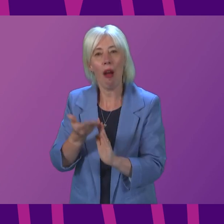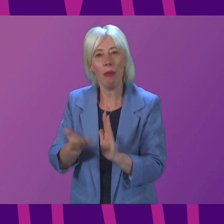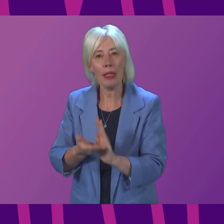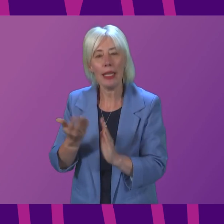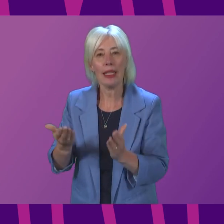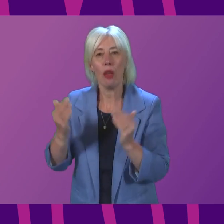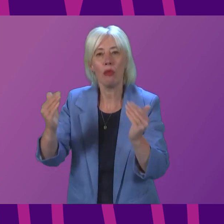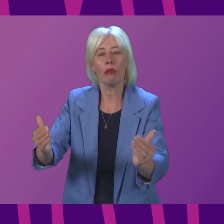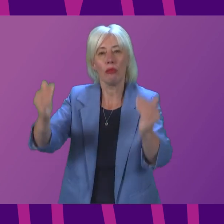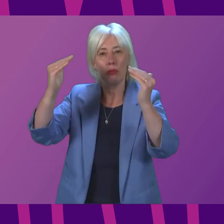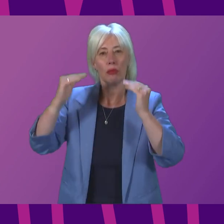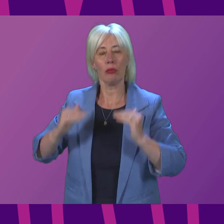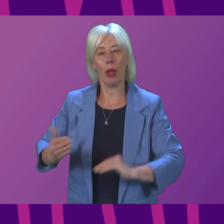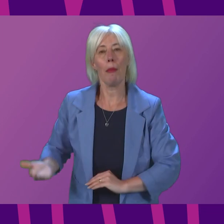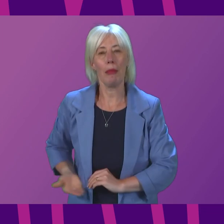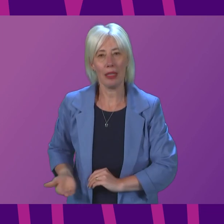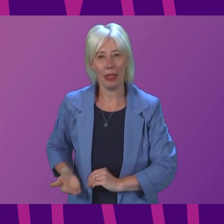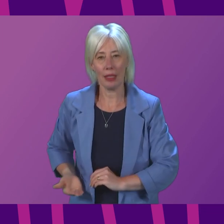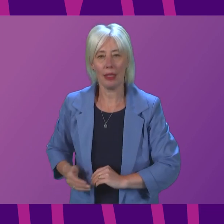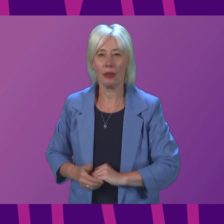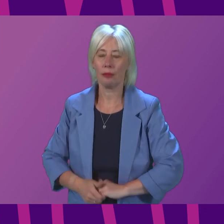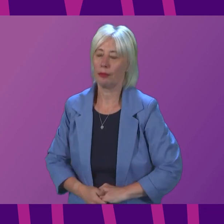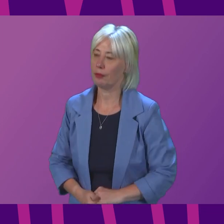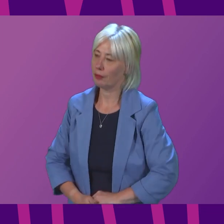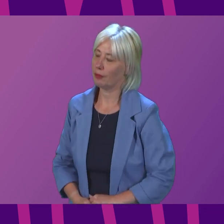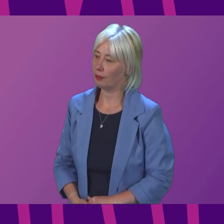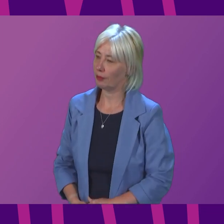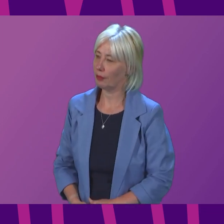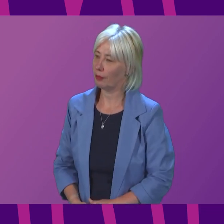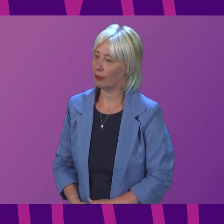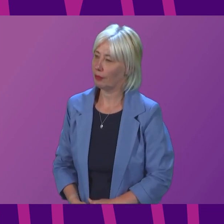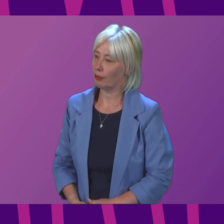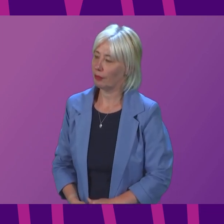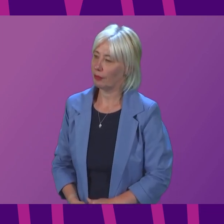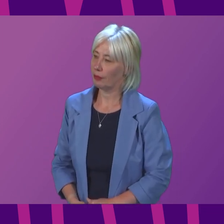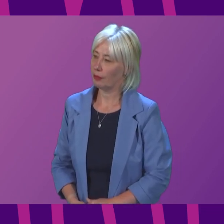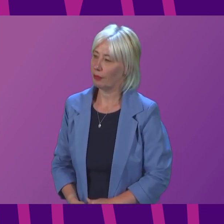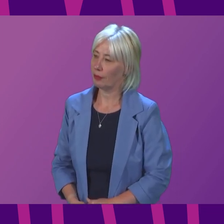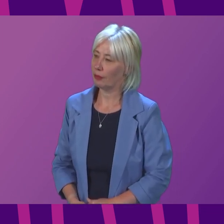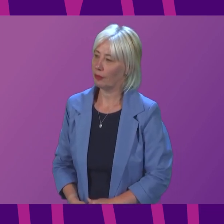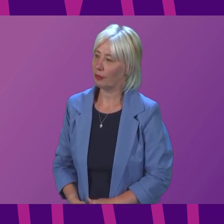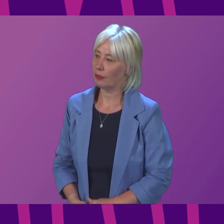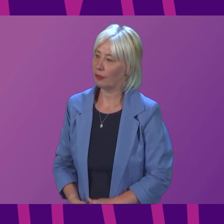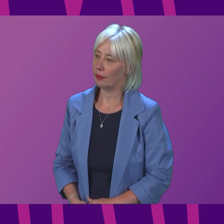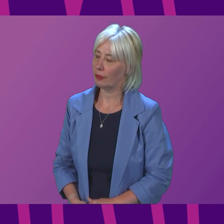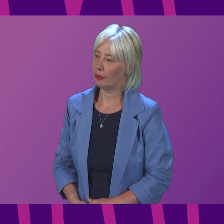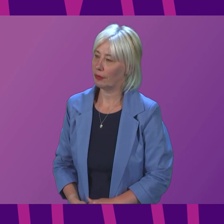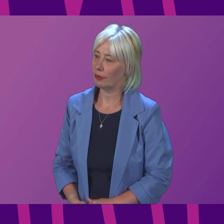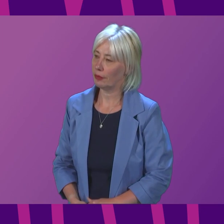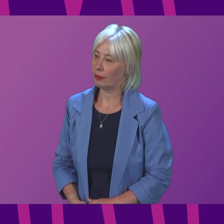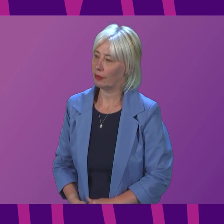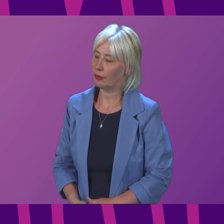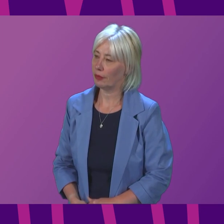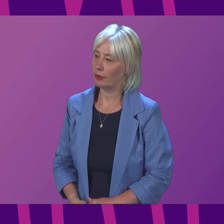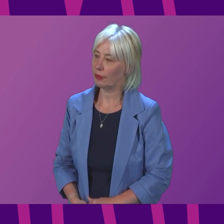now. And that is a statement by Marie Goujon on developing a catching policy to deliver sustainable